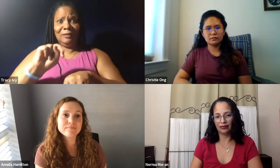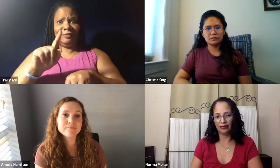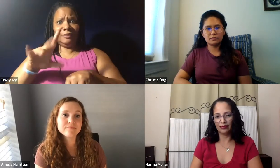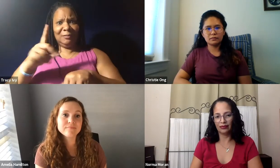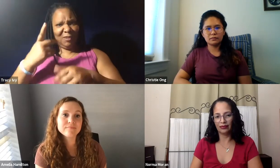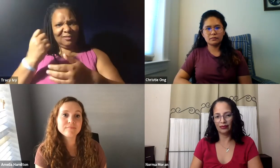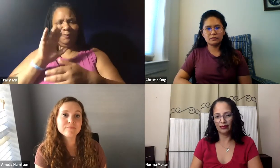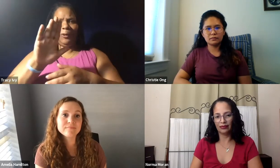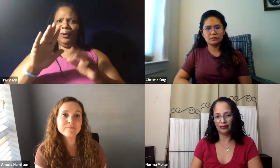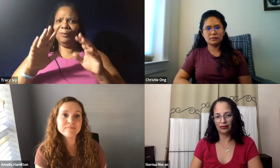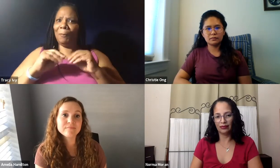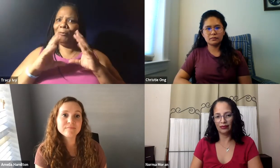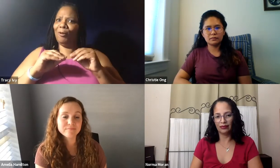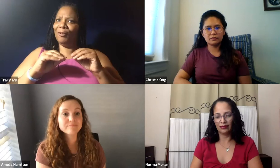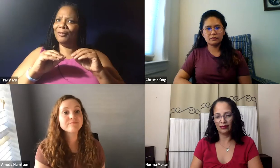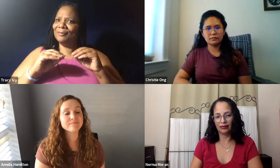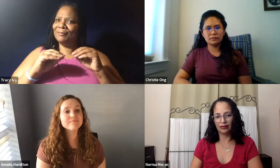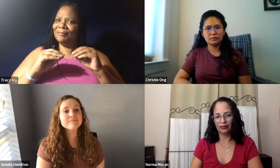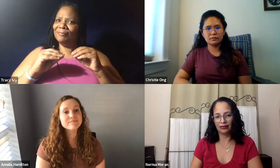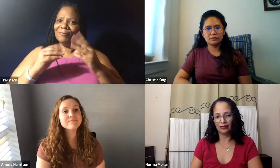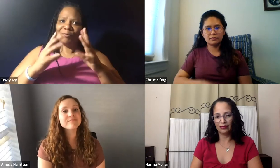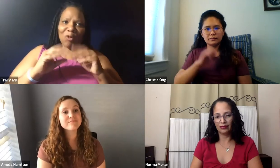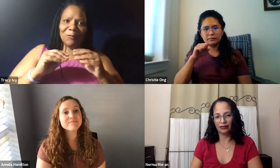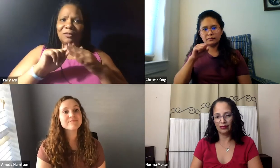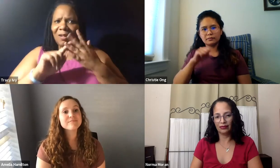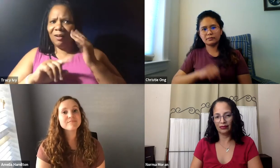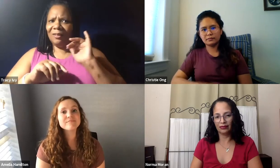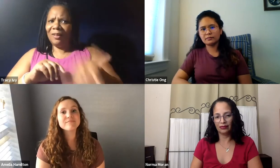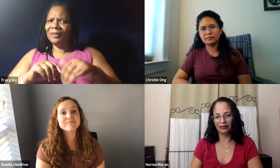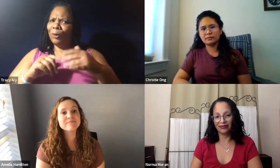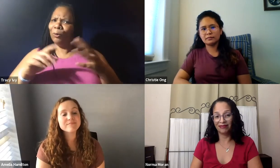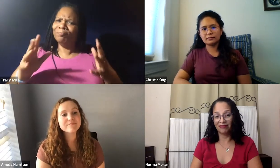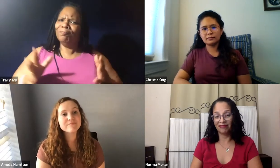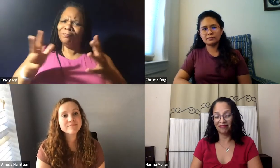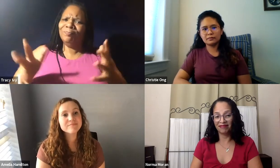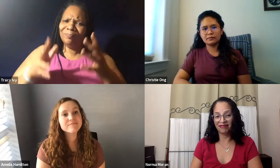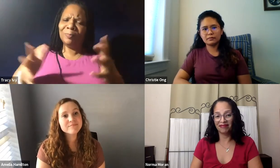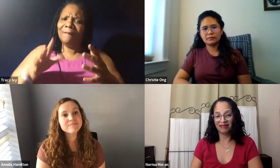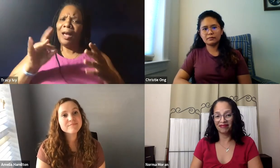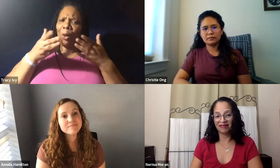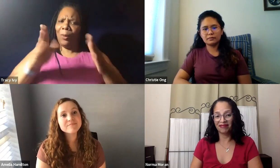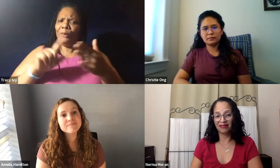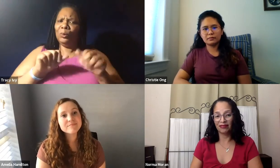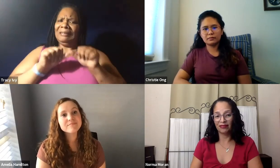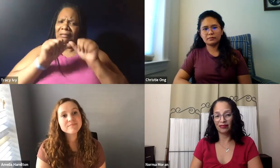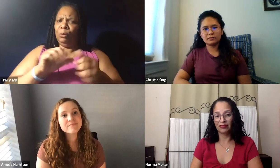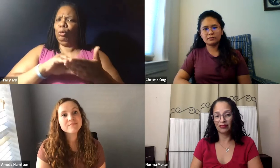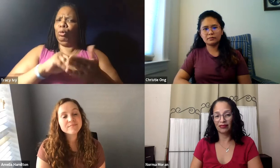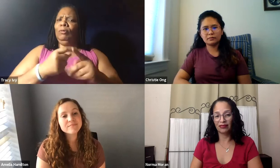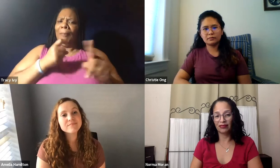And once we are able to continue our own growth, that's how we're able to give back to the students and give back to the university. And